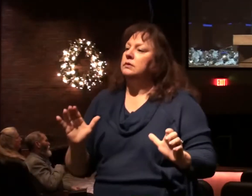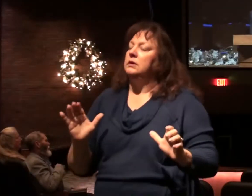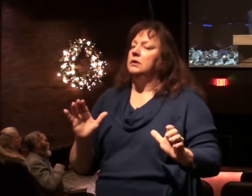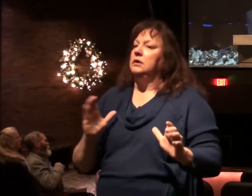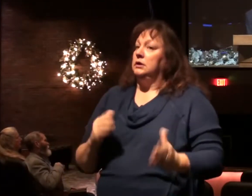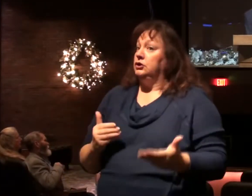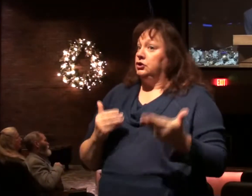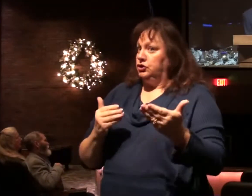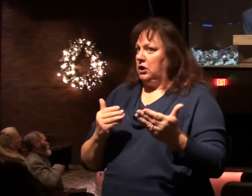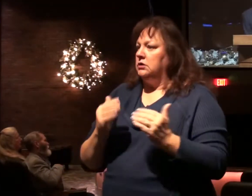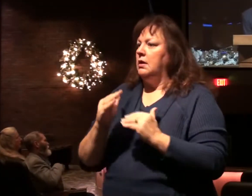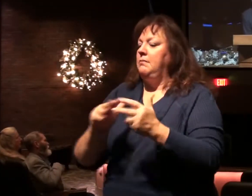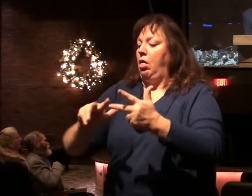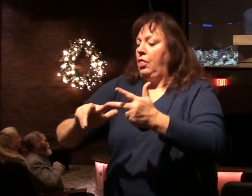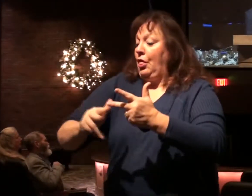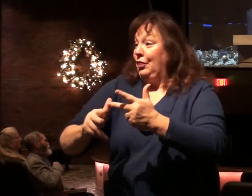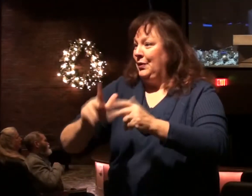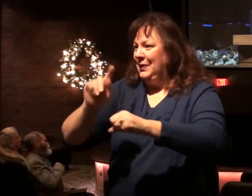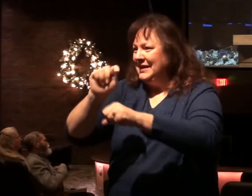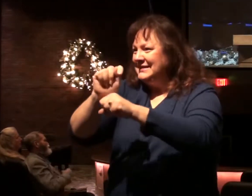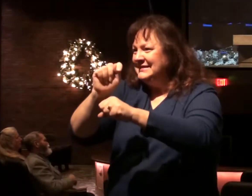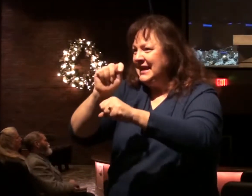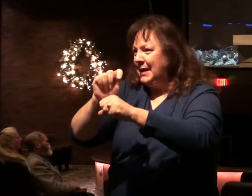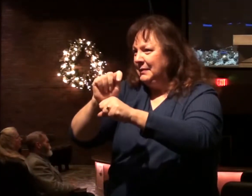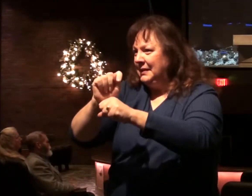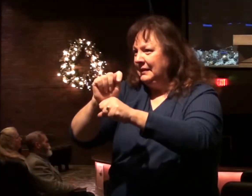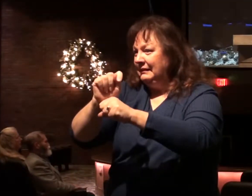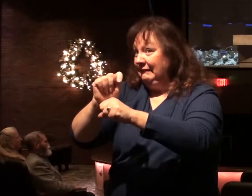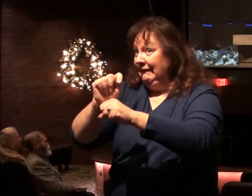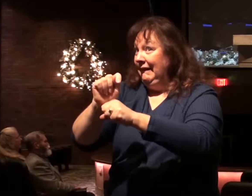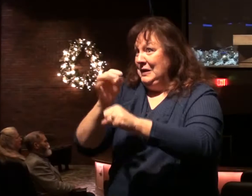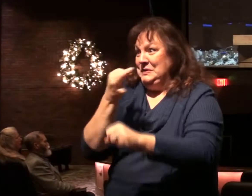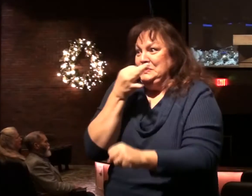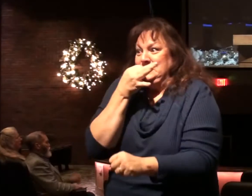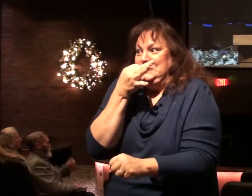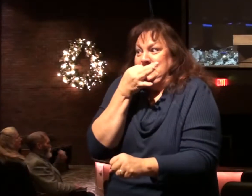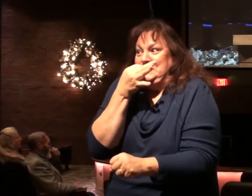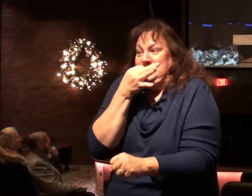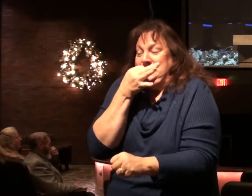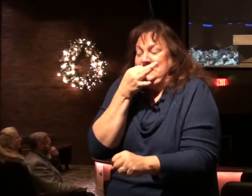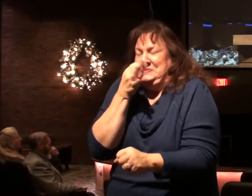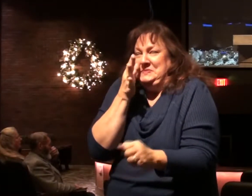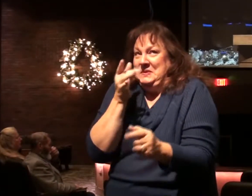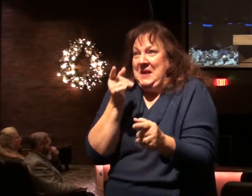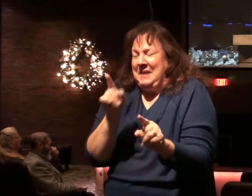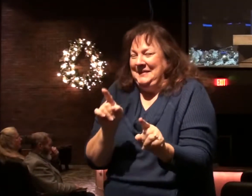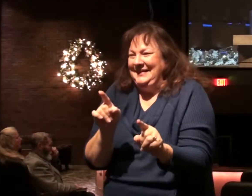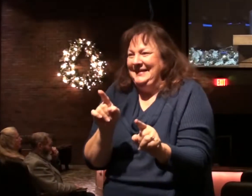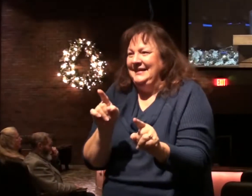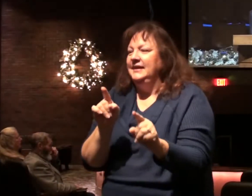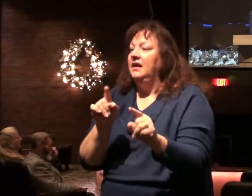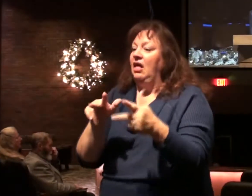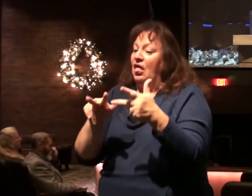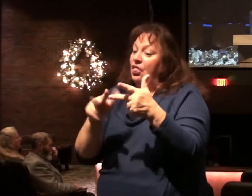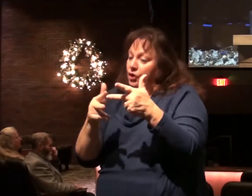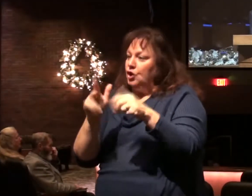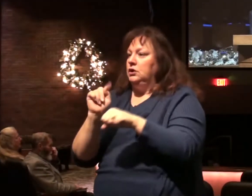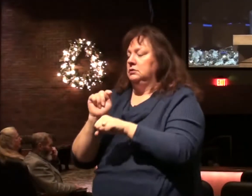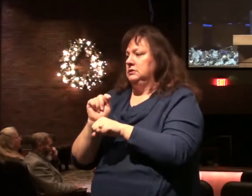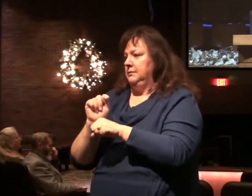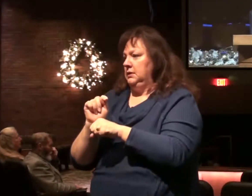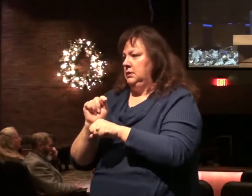suggest building the third temple is closer to reality than ever before. This is the third temple,